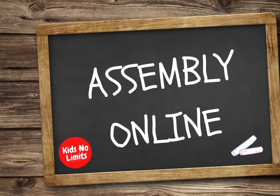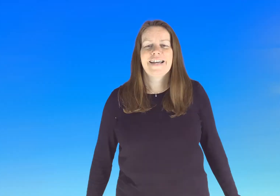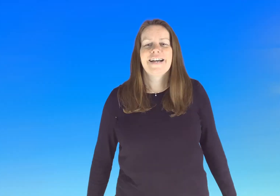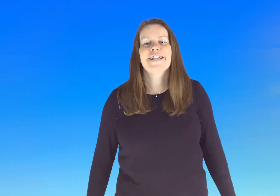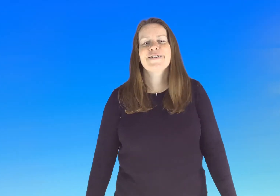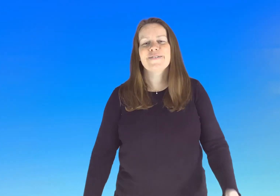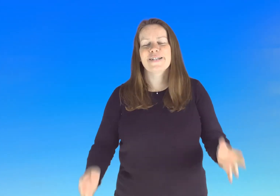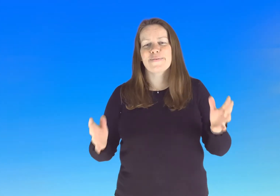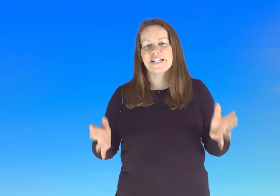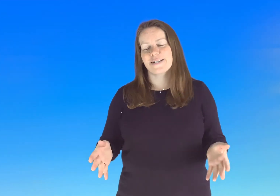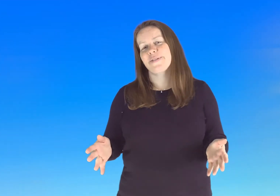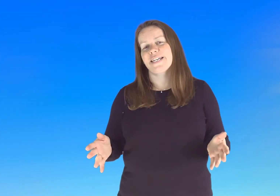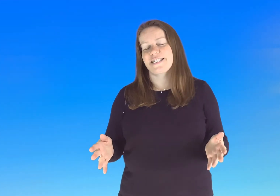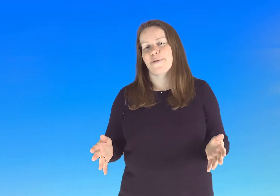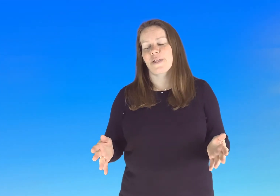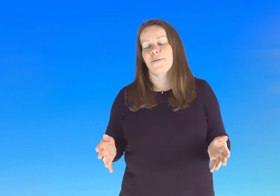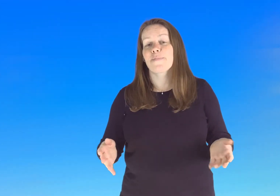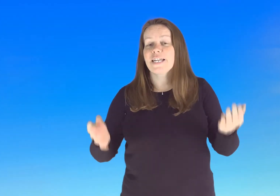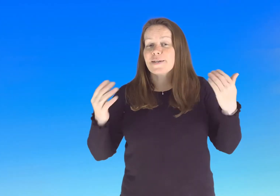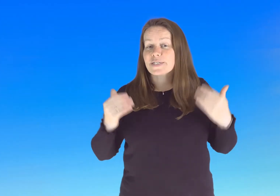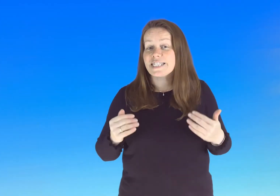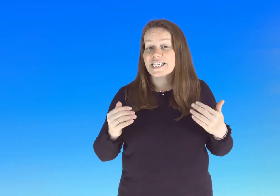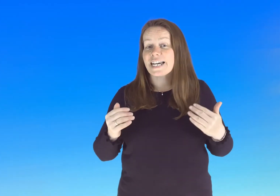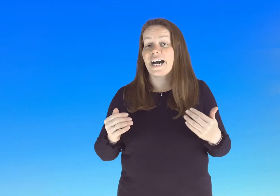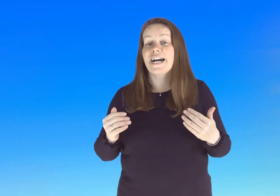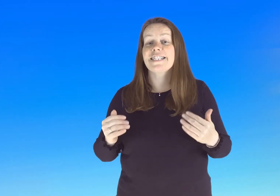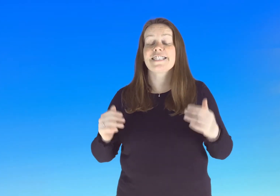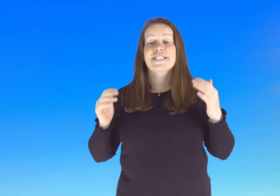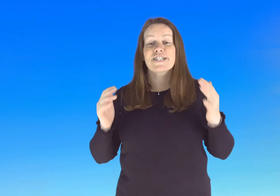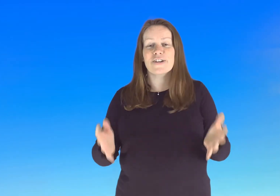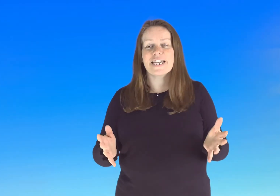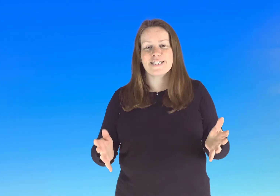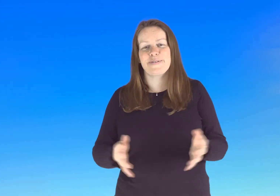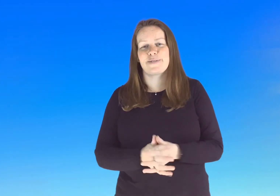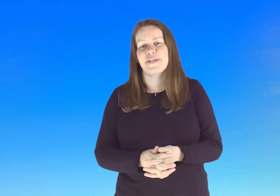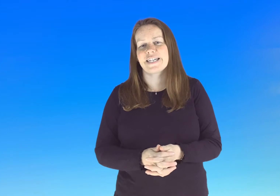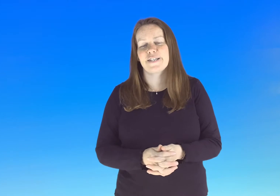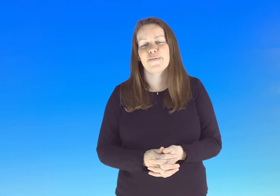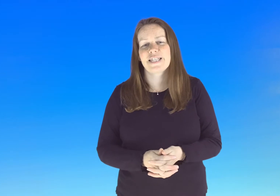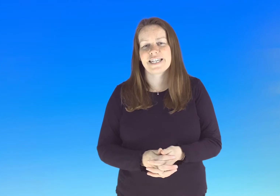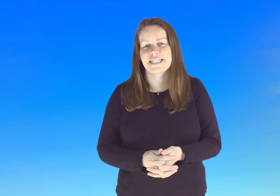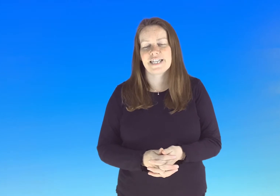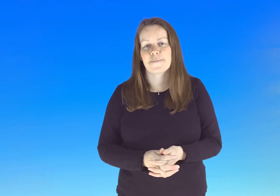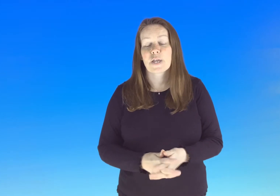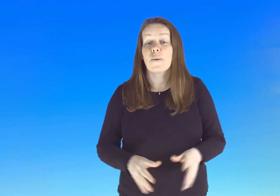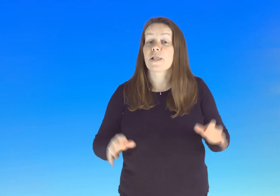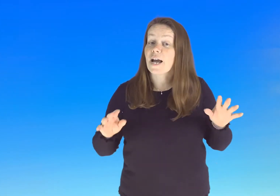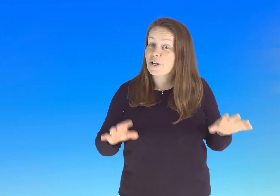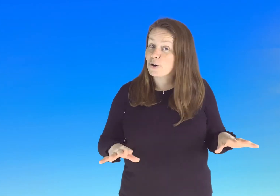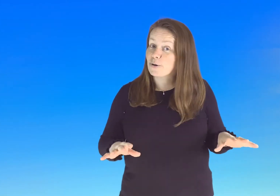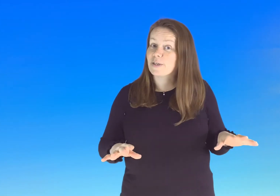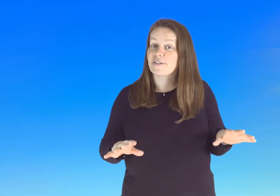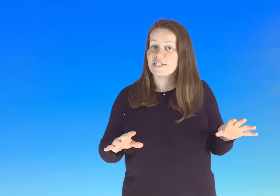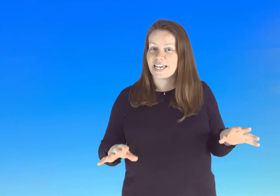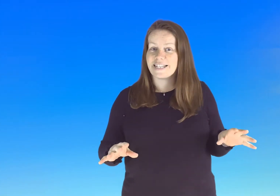hello and welcome to assembly my name is Lisa and it's great to be speaking with you today well I hope that you've settled